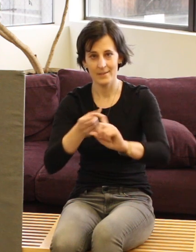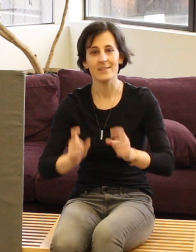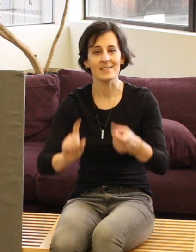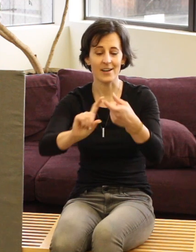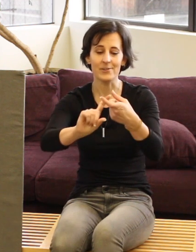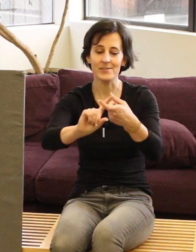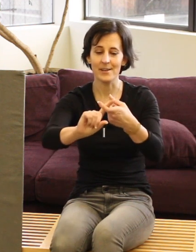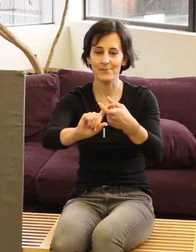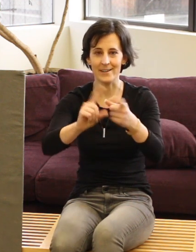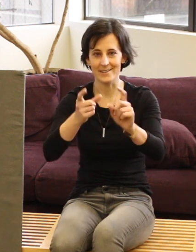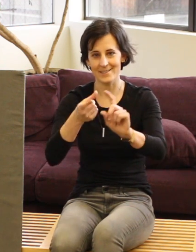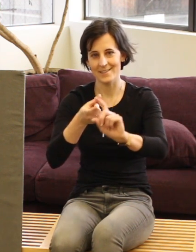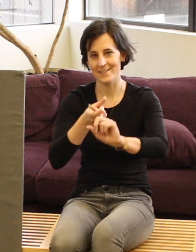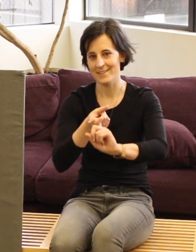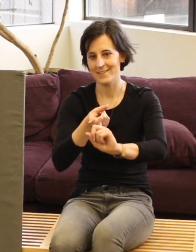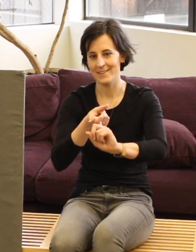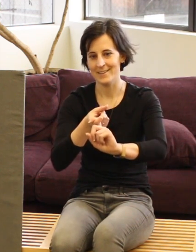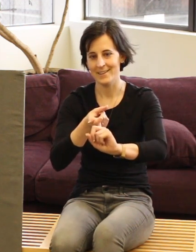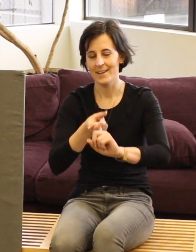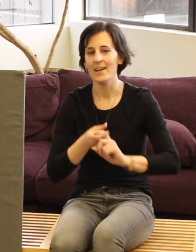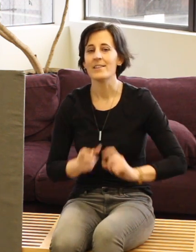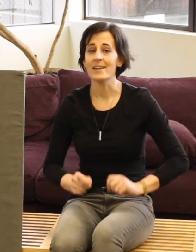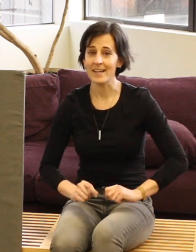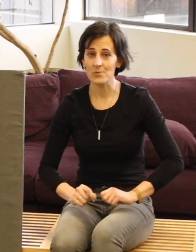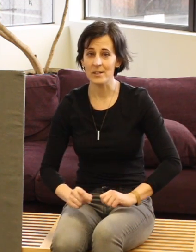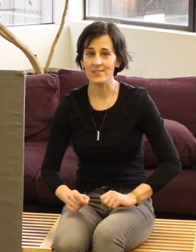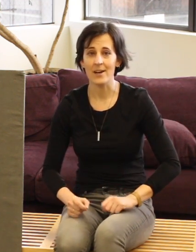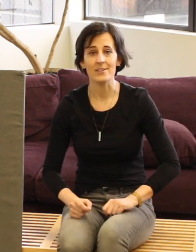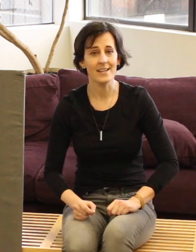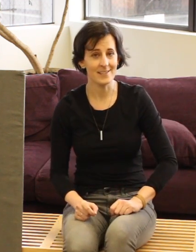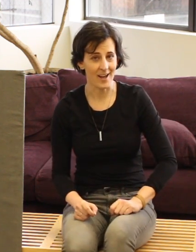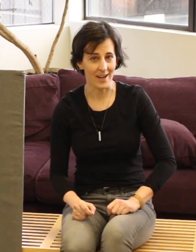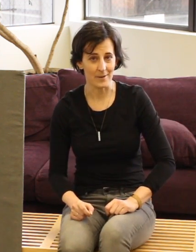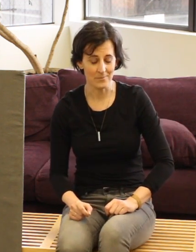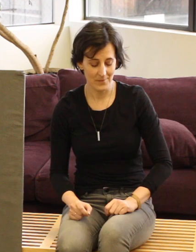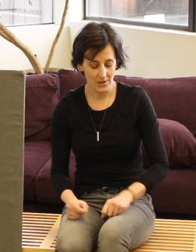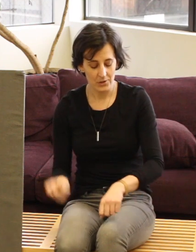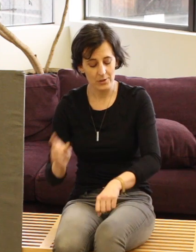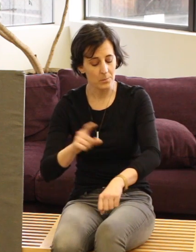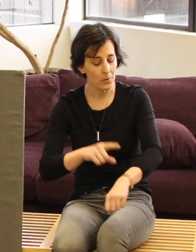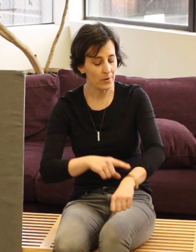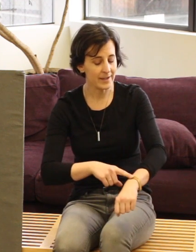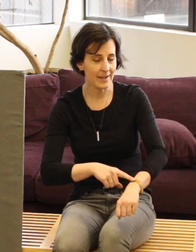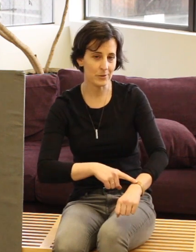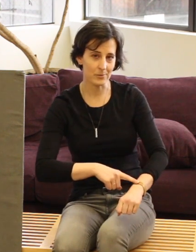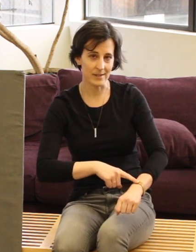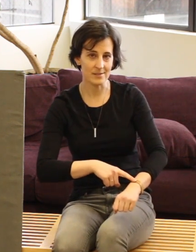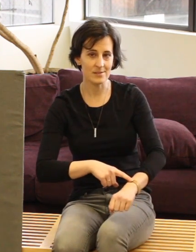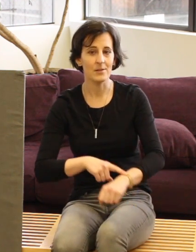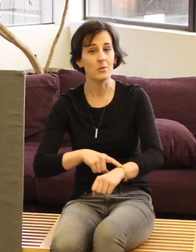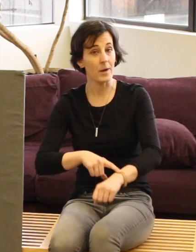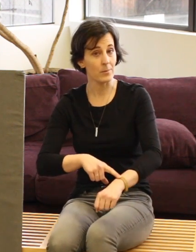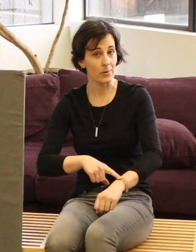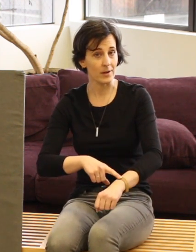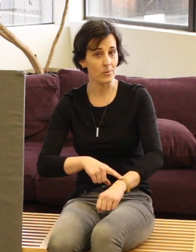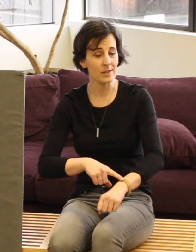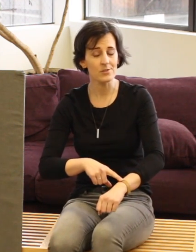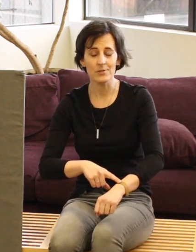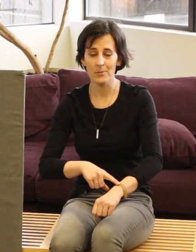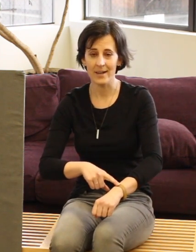This is how you say friends. The next one is how to say time. You're going to point at your wrist. You might be wearing a watch, you might